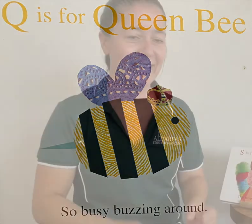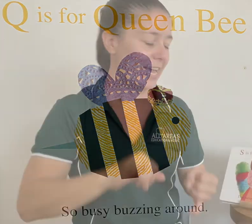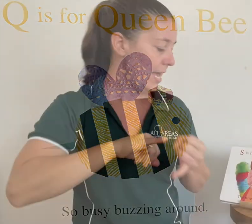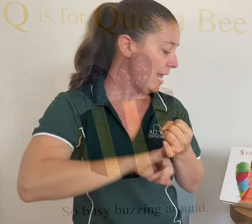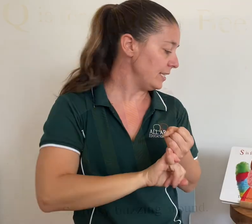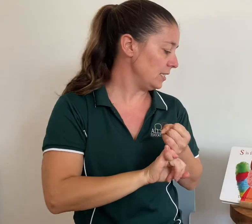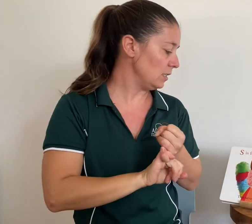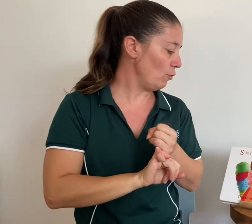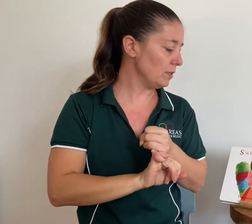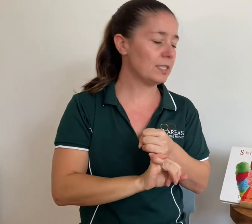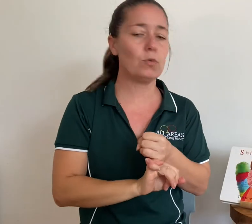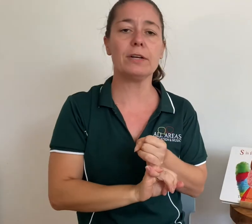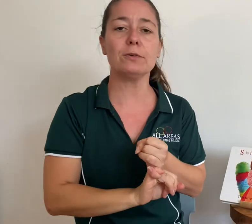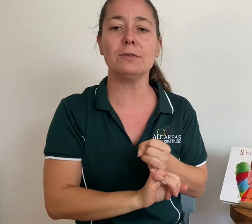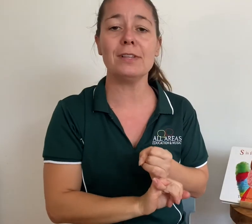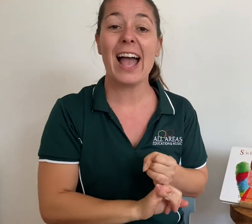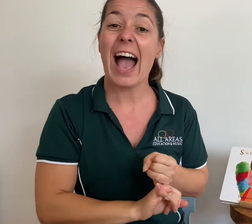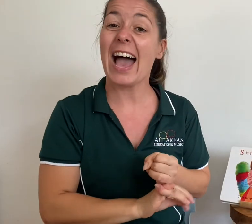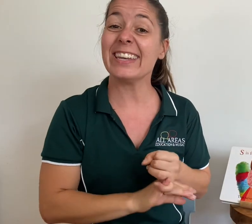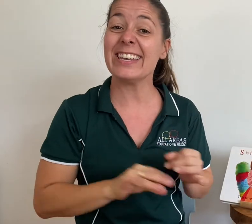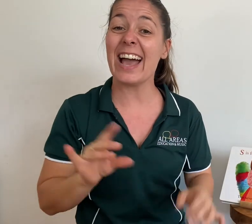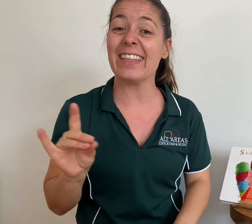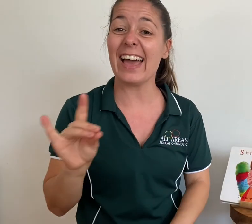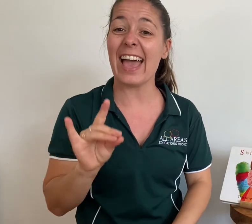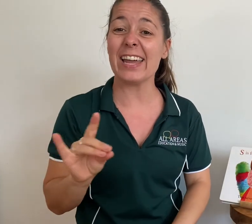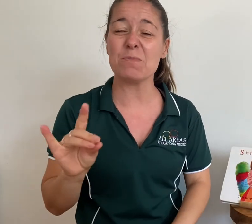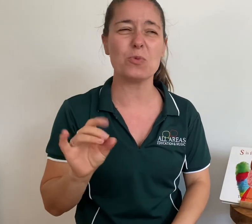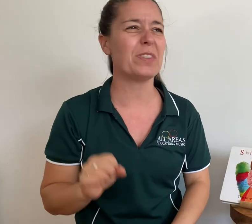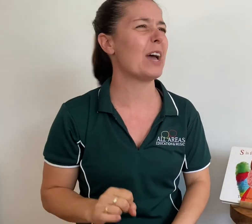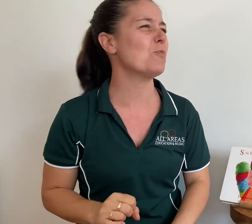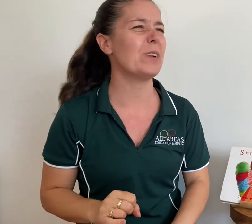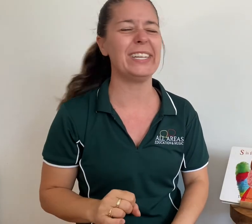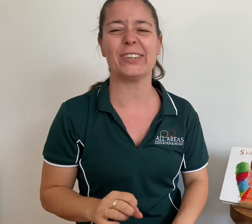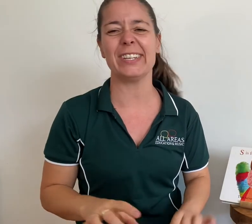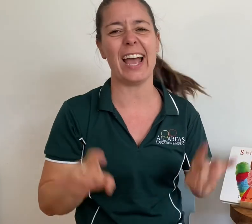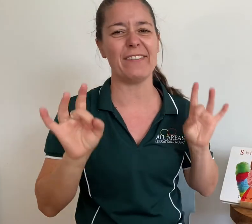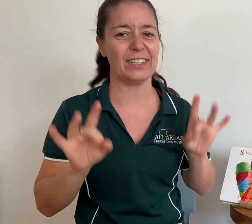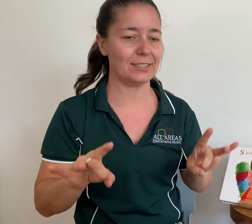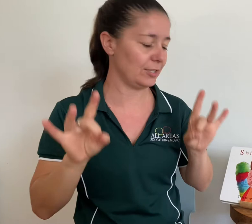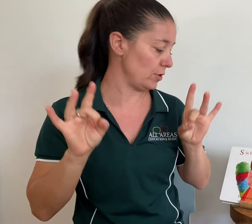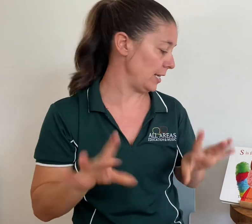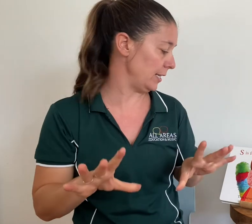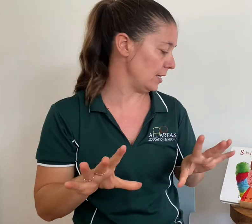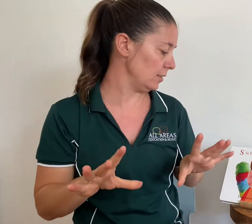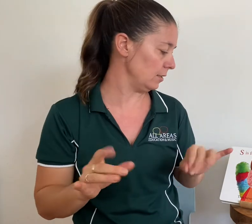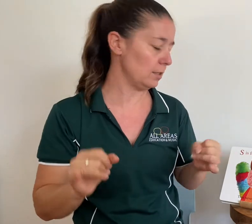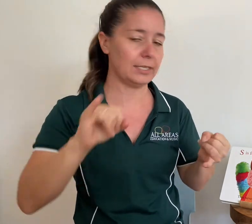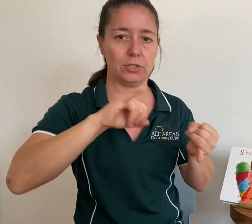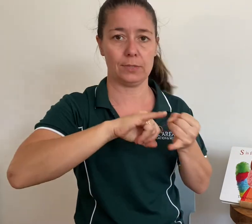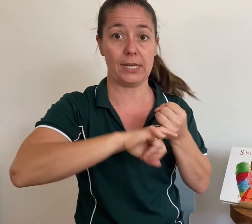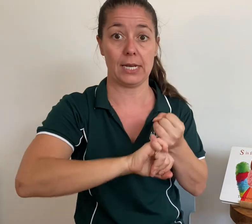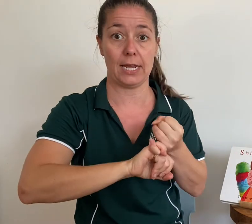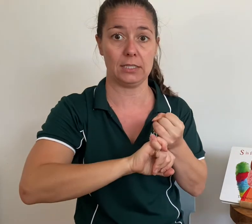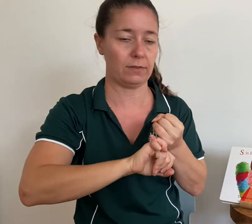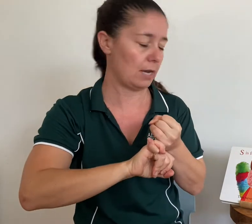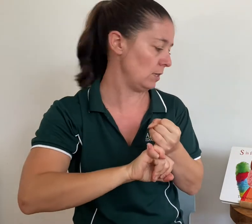S is for squirrel. Another animal that we don't have in Australia. So let's just make an S for that one.